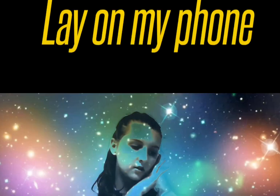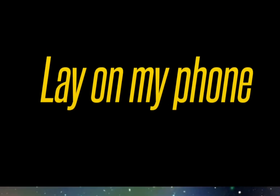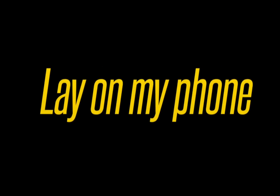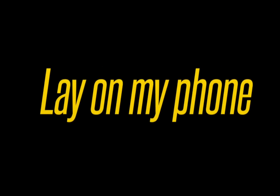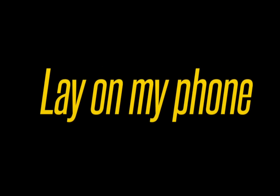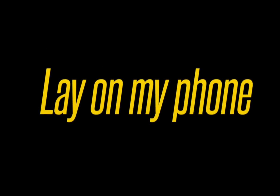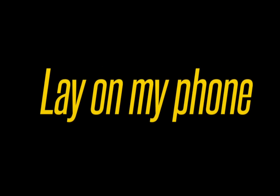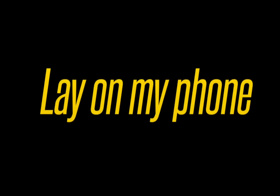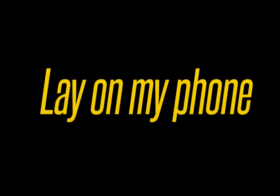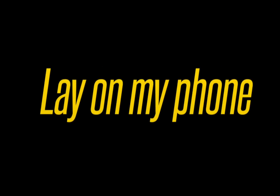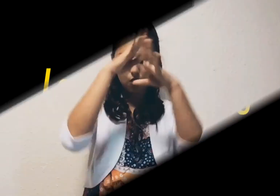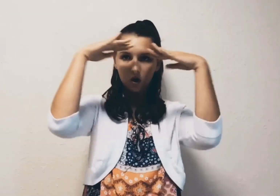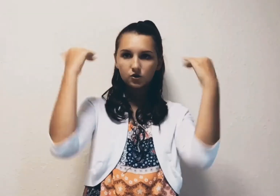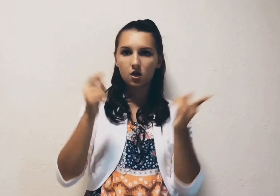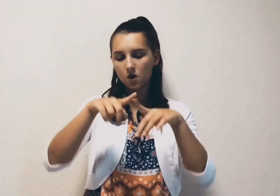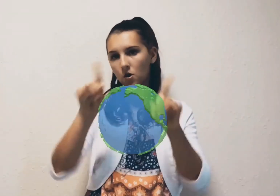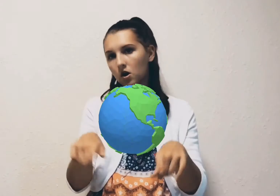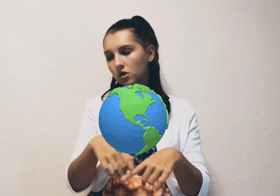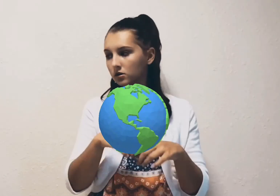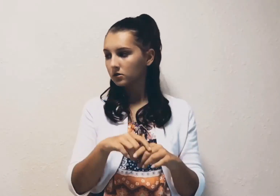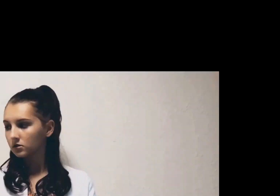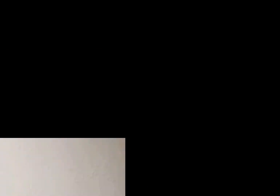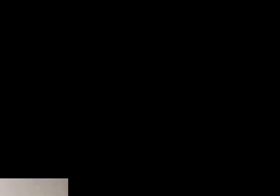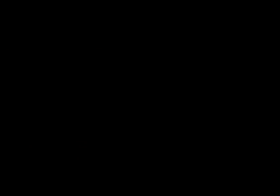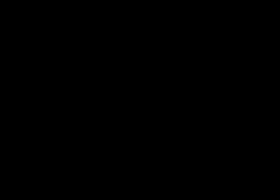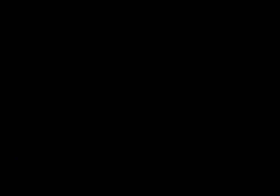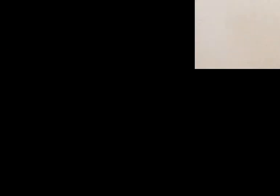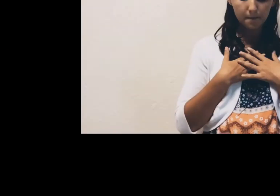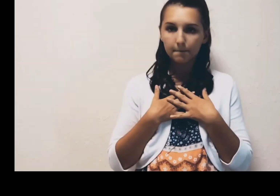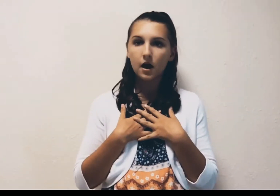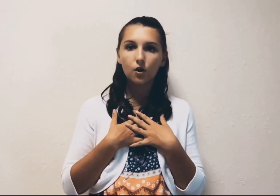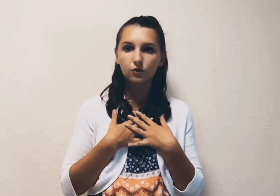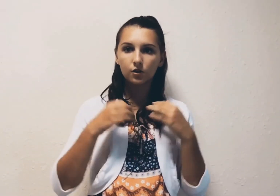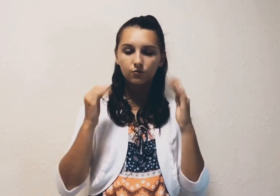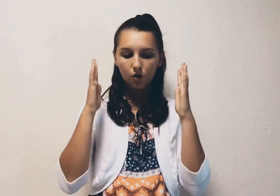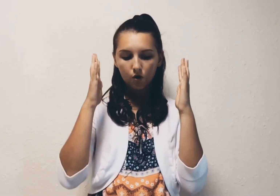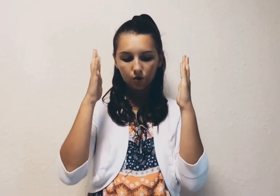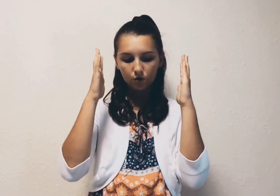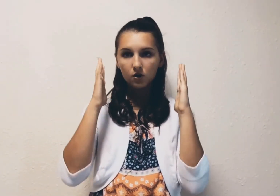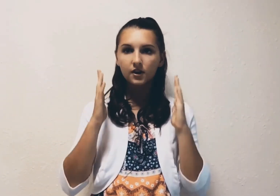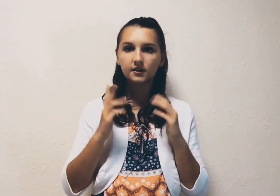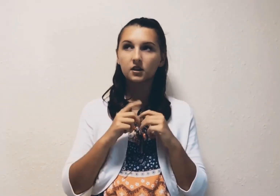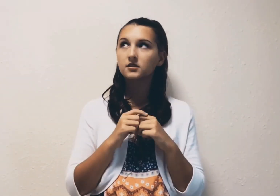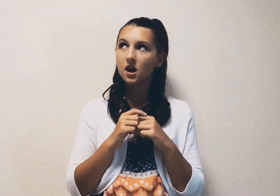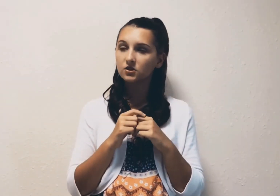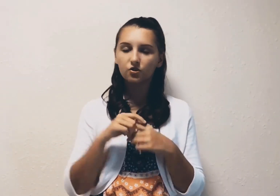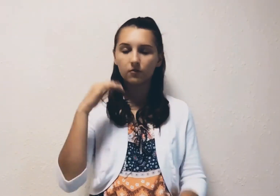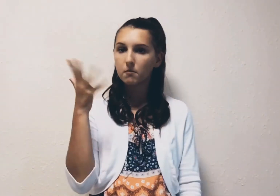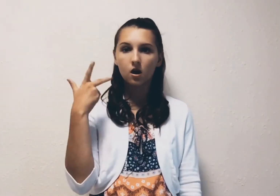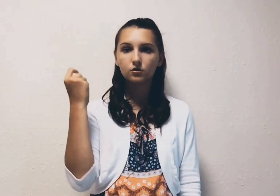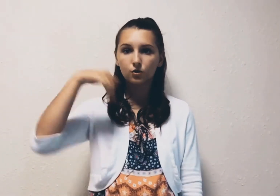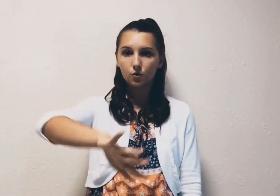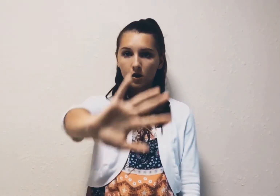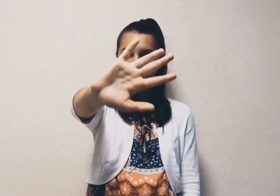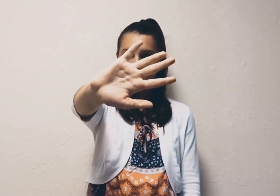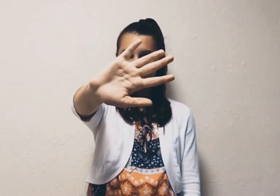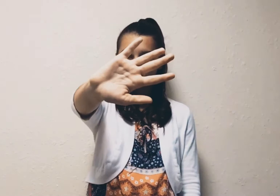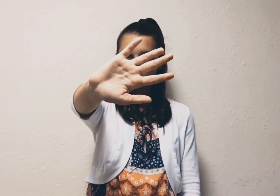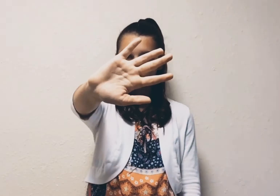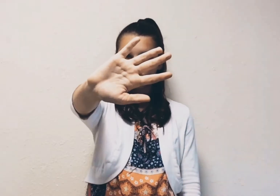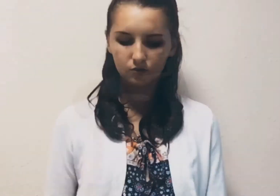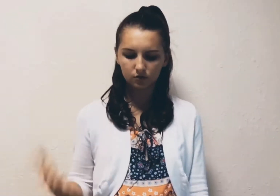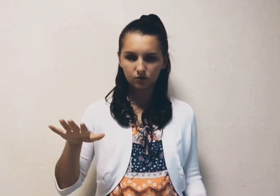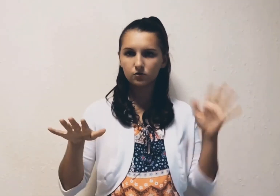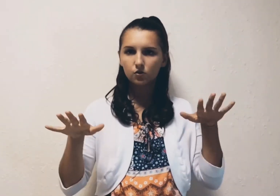nights I lay on my phone Watching the world, my golden throne Dark yesterday, she'll feel miles away